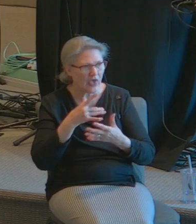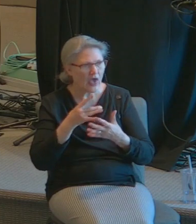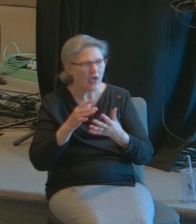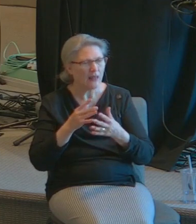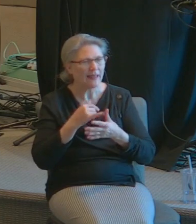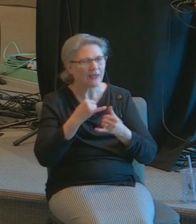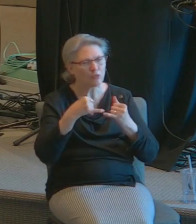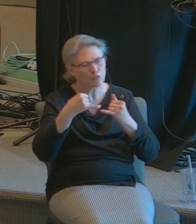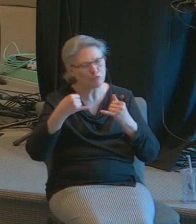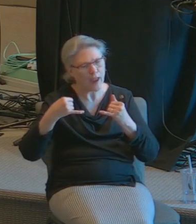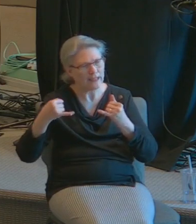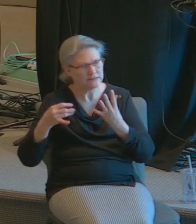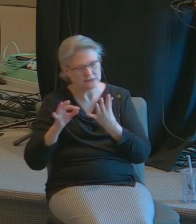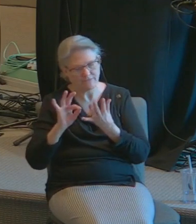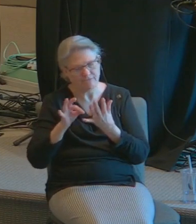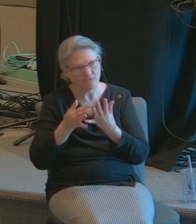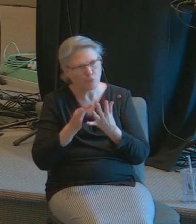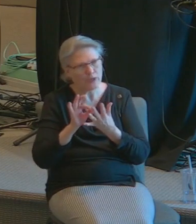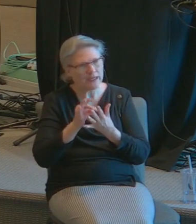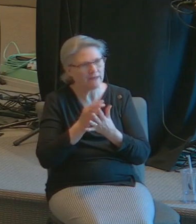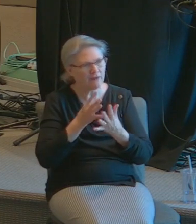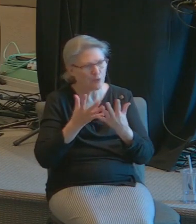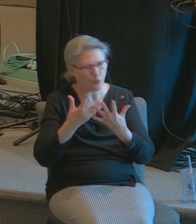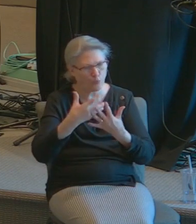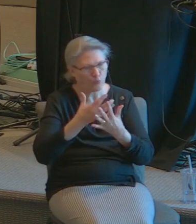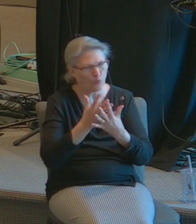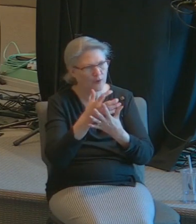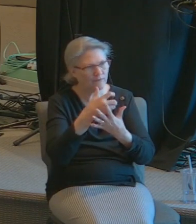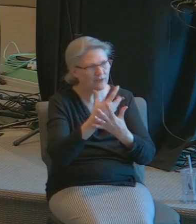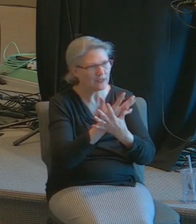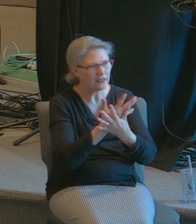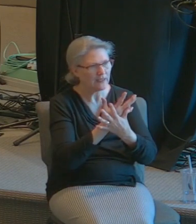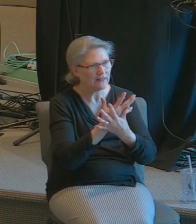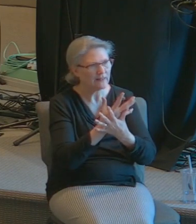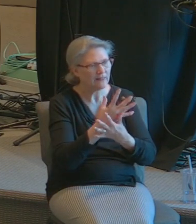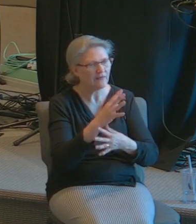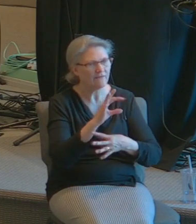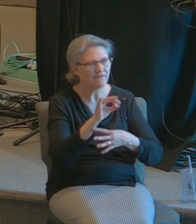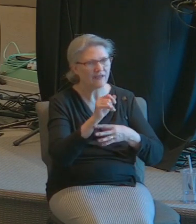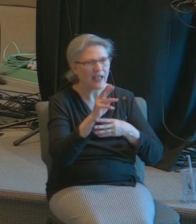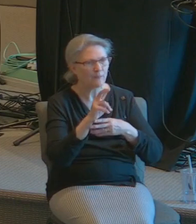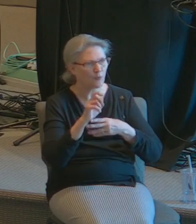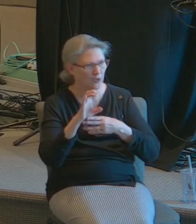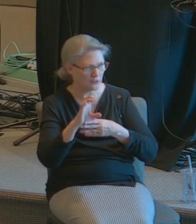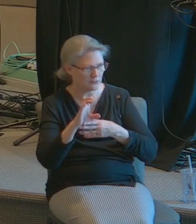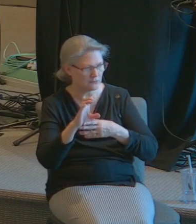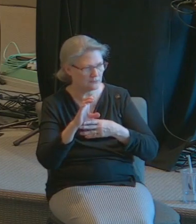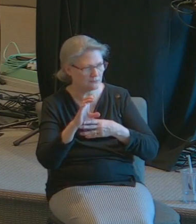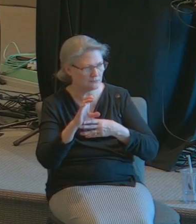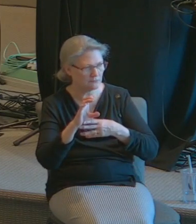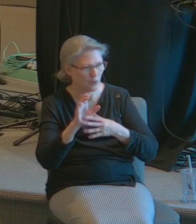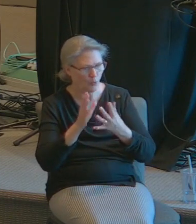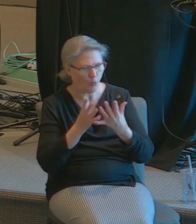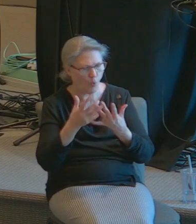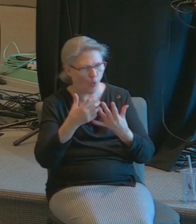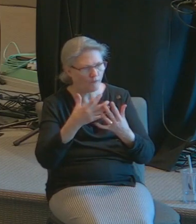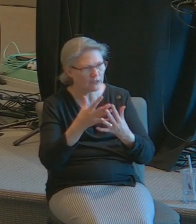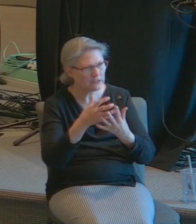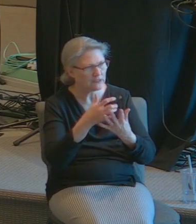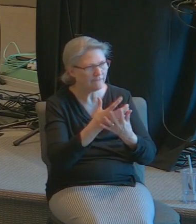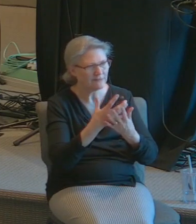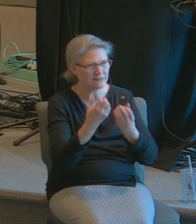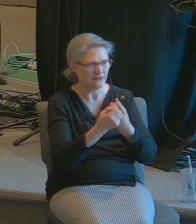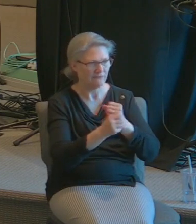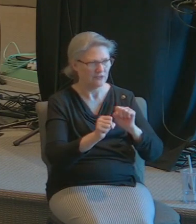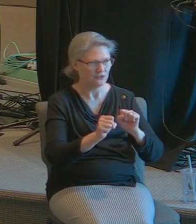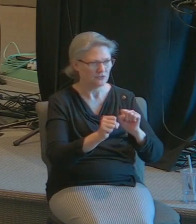that form the picture of what God wants each of you to be I'm not